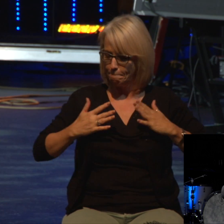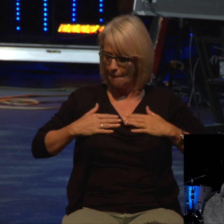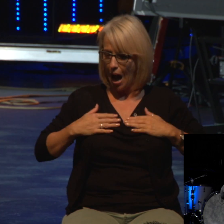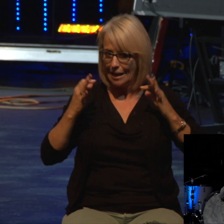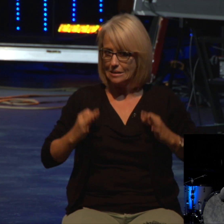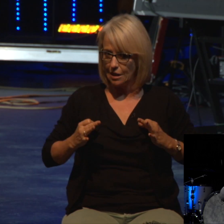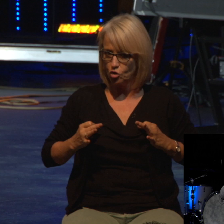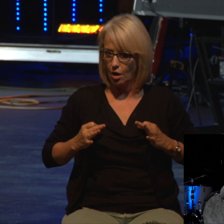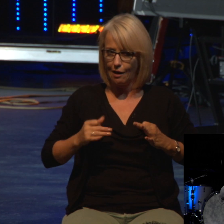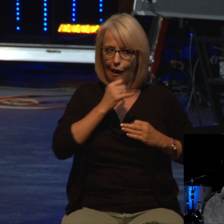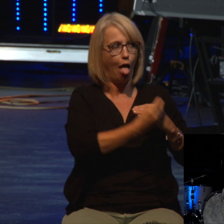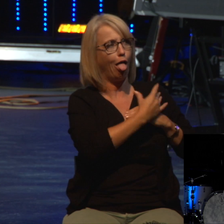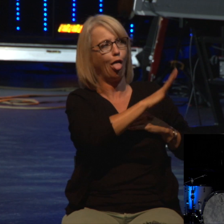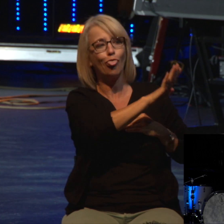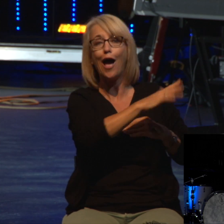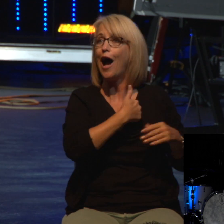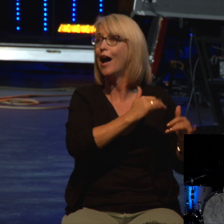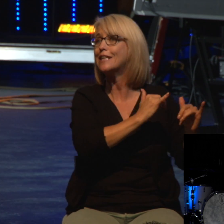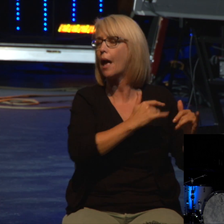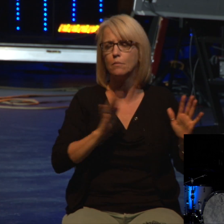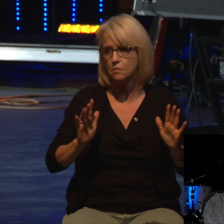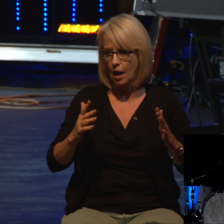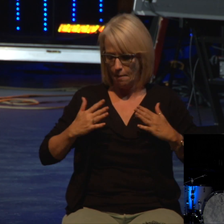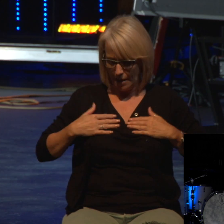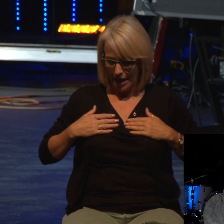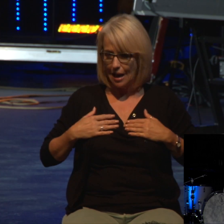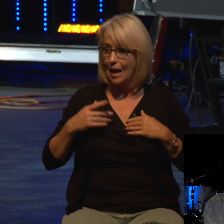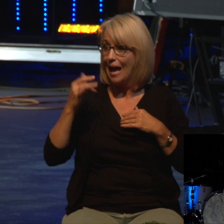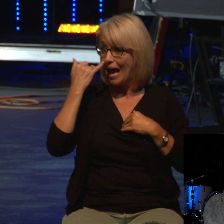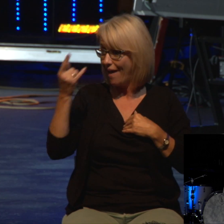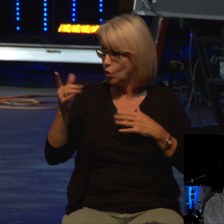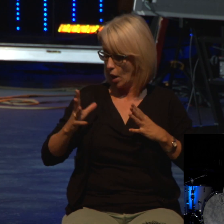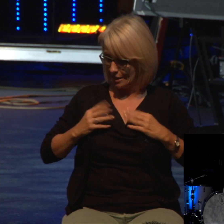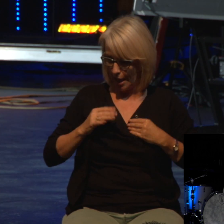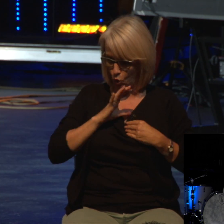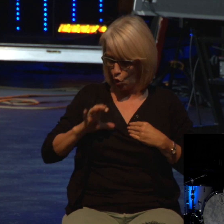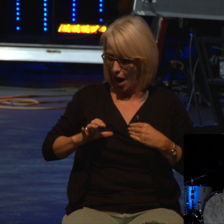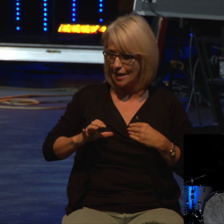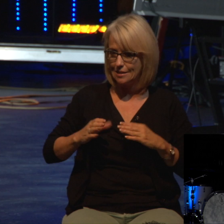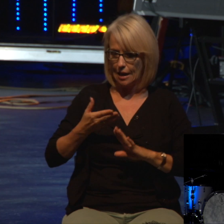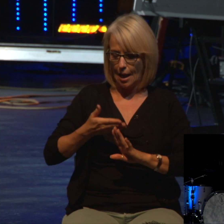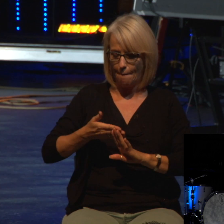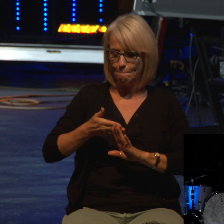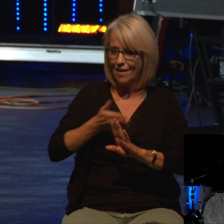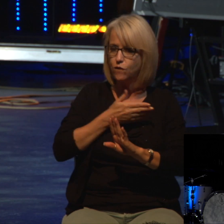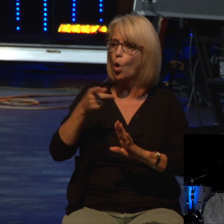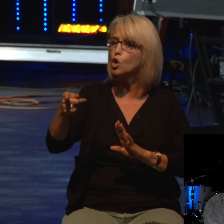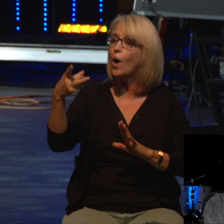to accept Christ as Savior by the time you were 18 years of age would you very quickly just stand up right